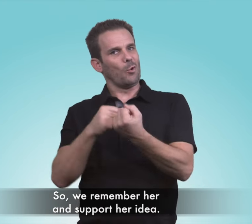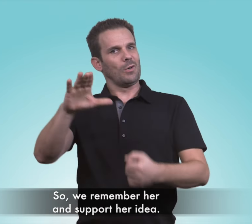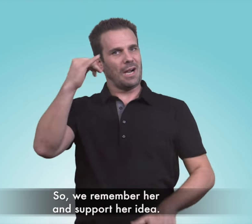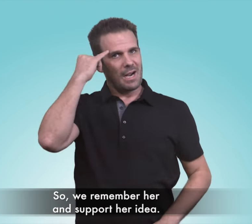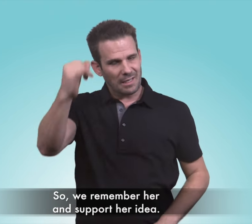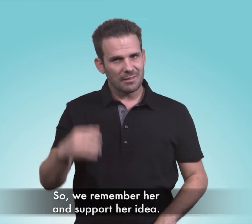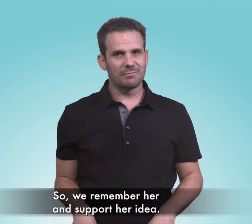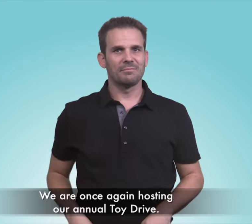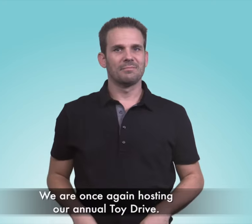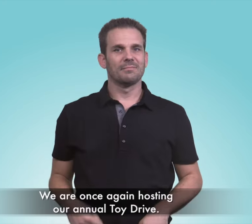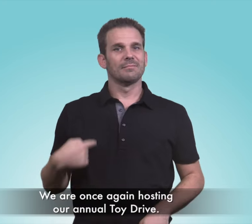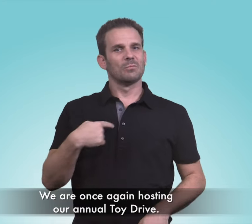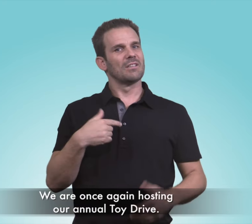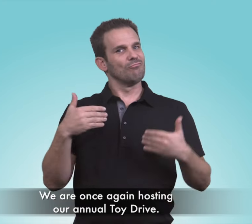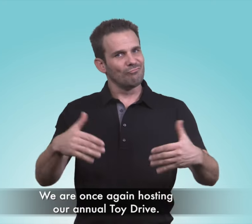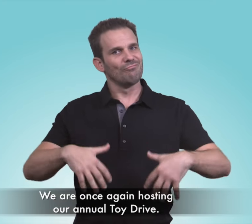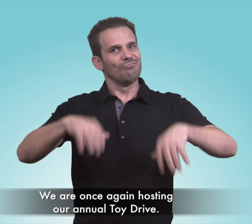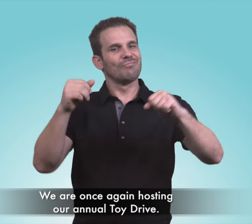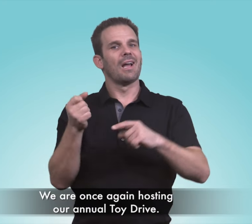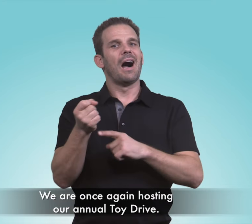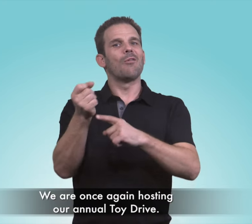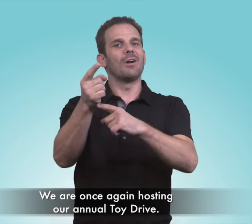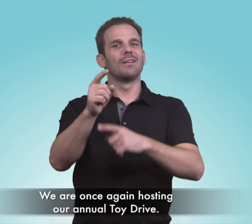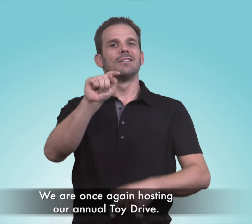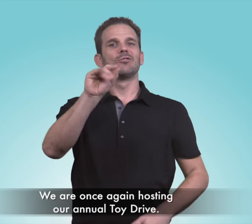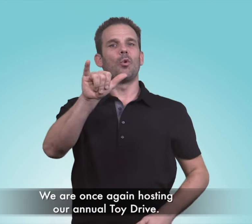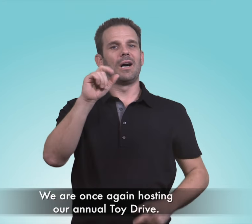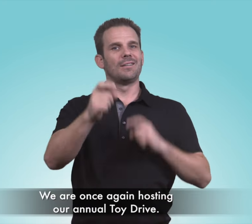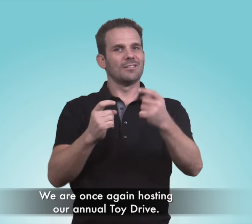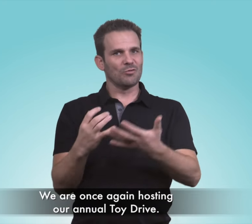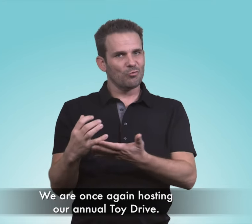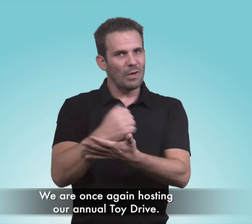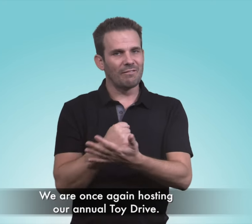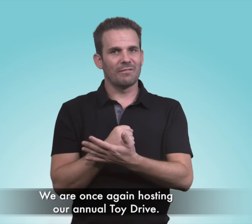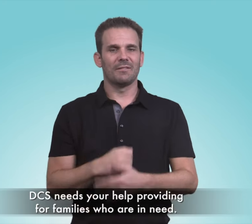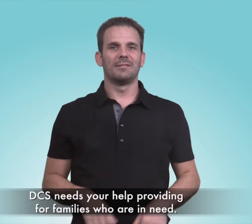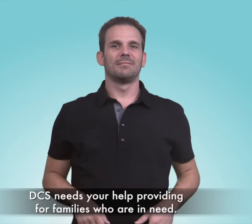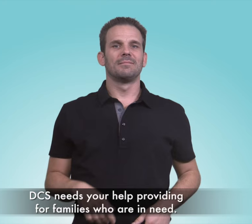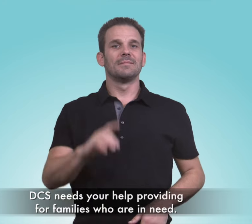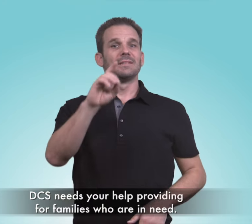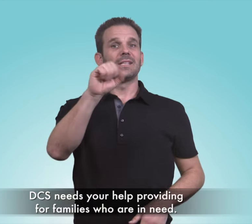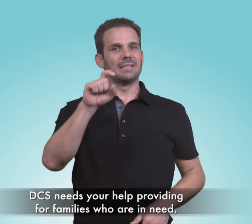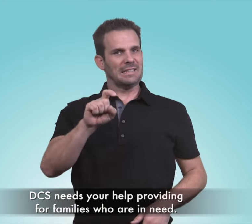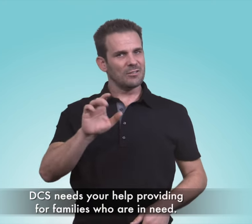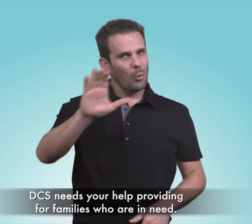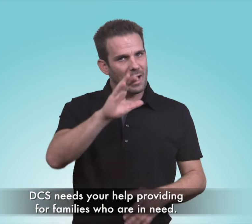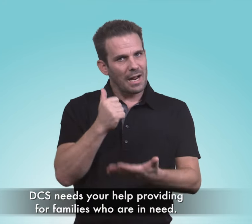So we remember her and support her original idea. We are once again hosting our annual Toy Drive. DCS